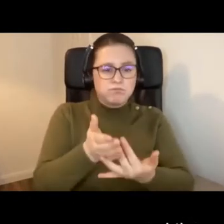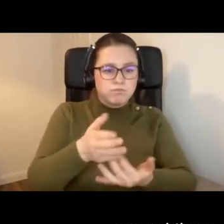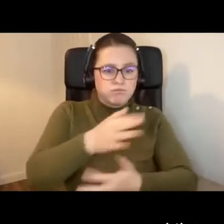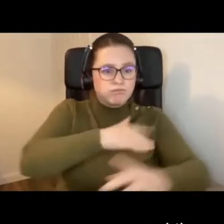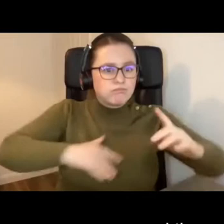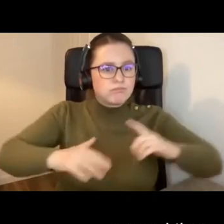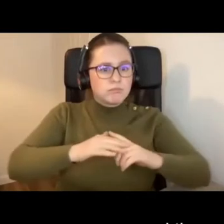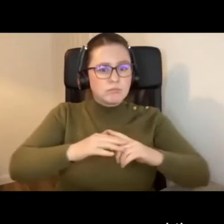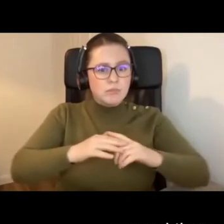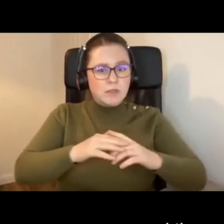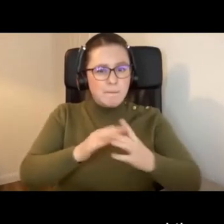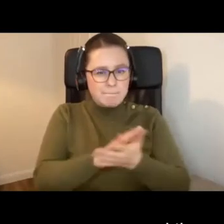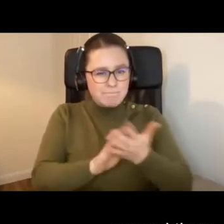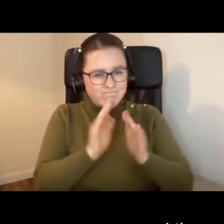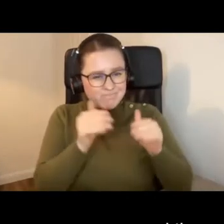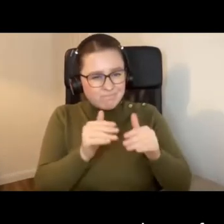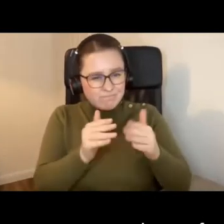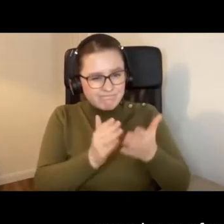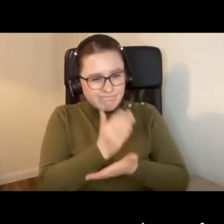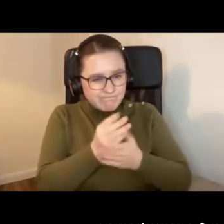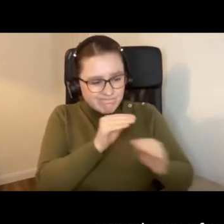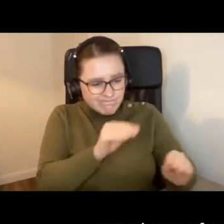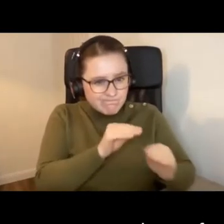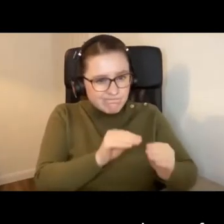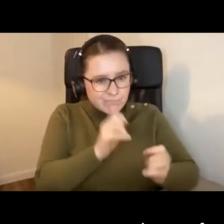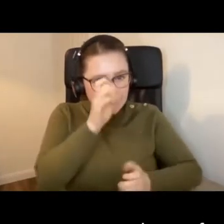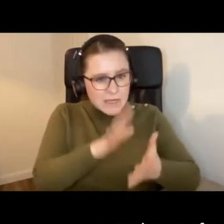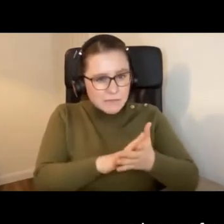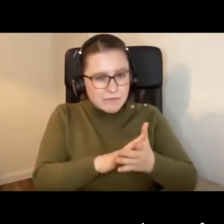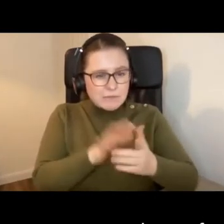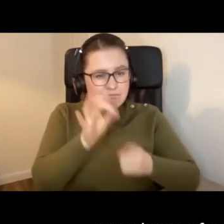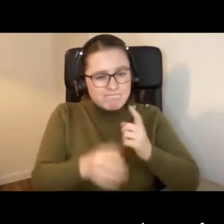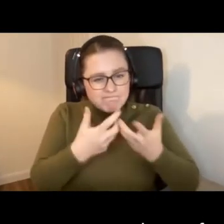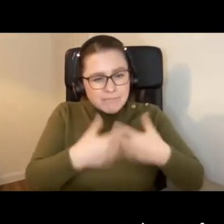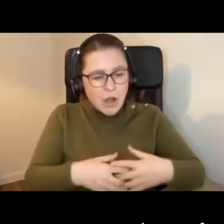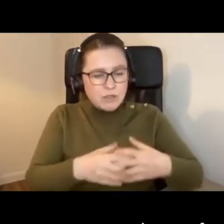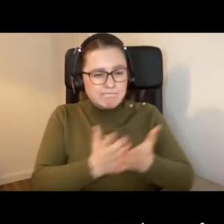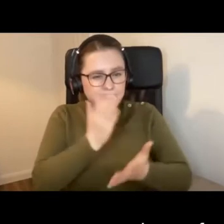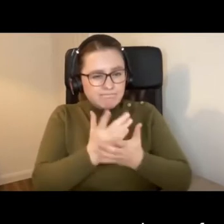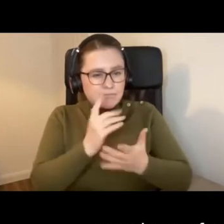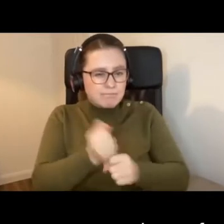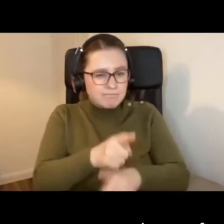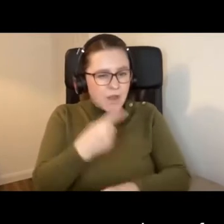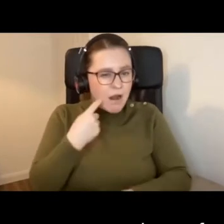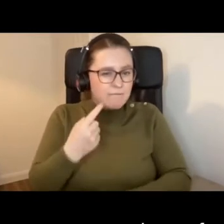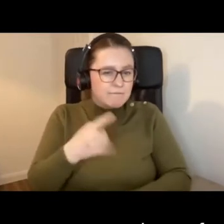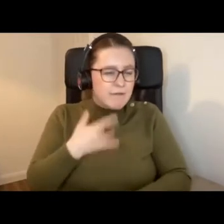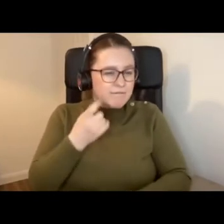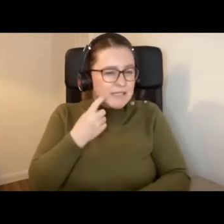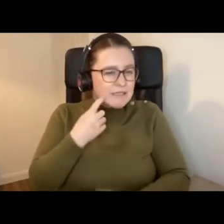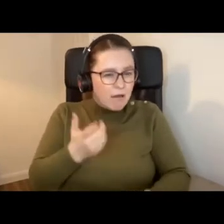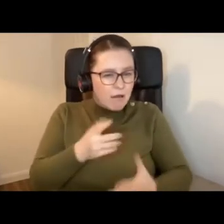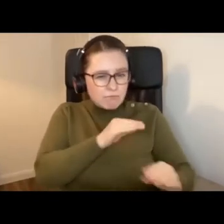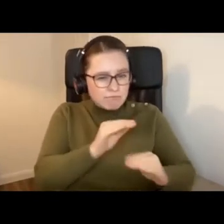spend quite a bit of time ensuring that they get experience of such technologies and teaching them the skills to use them.